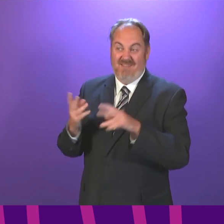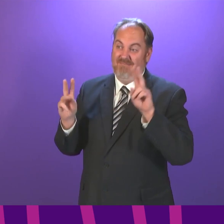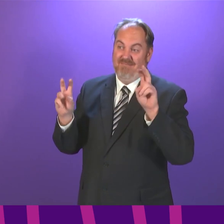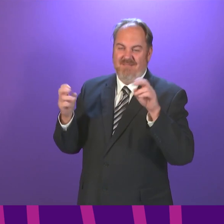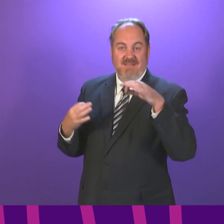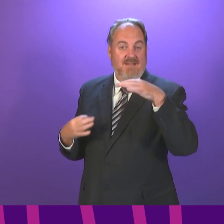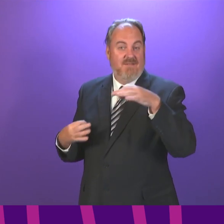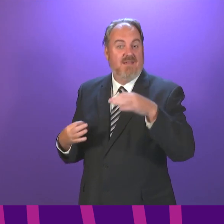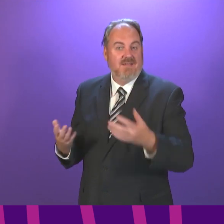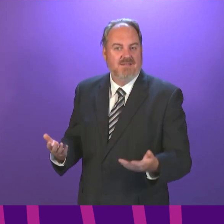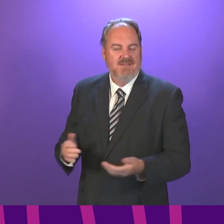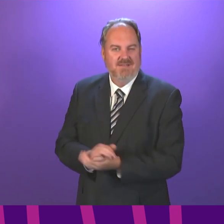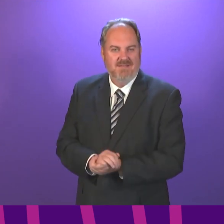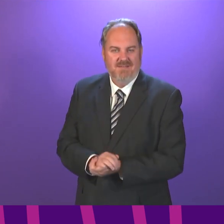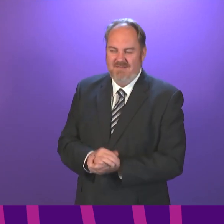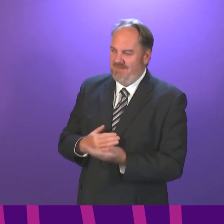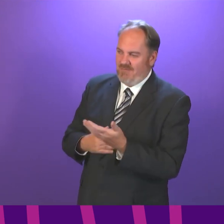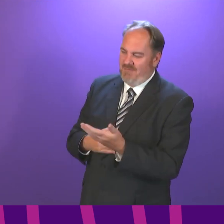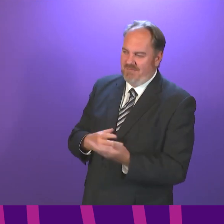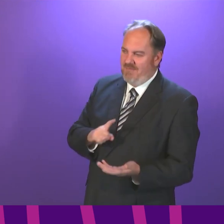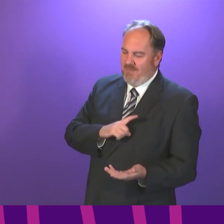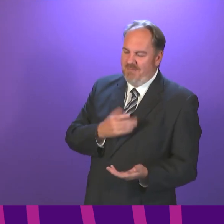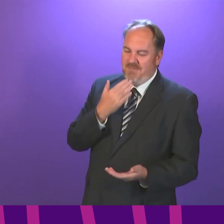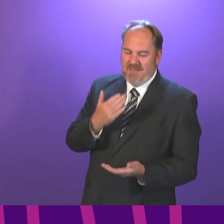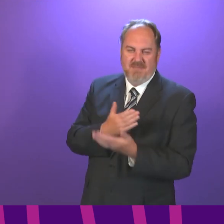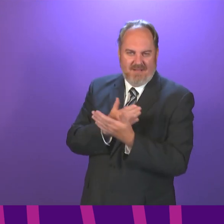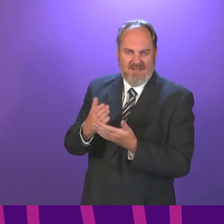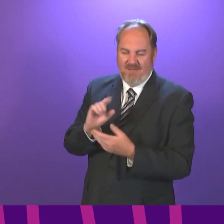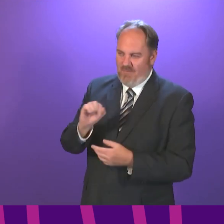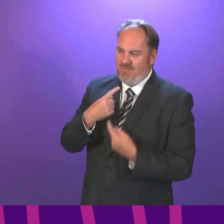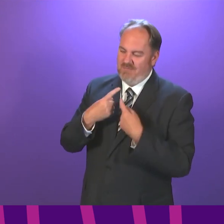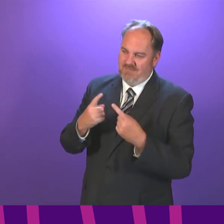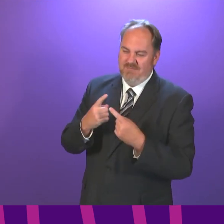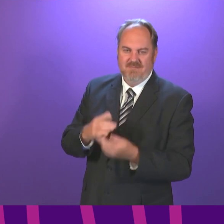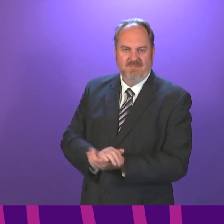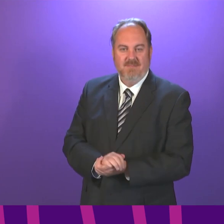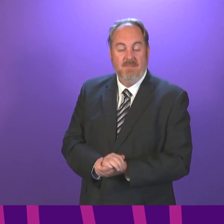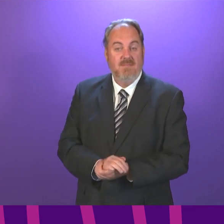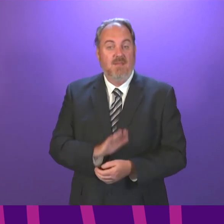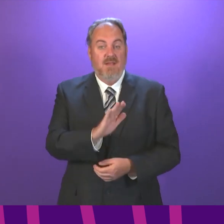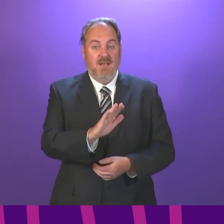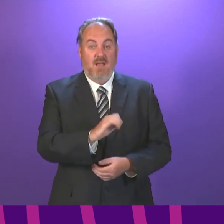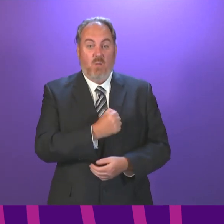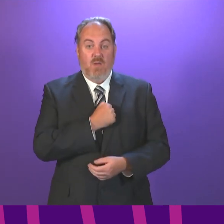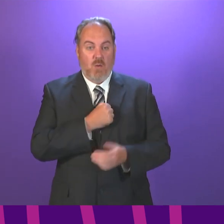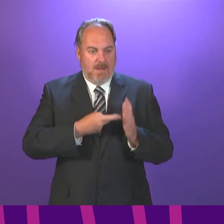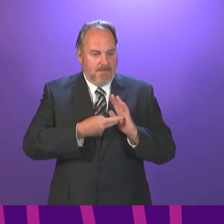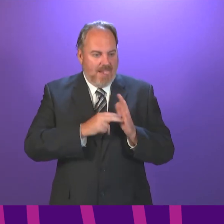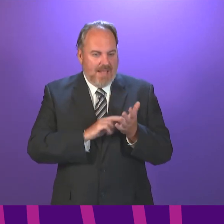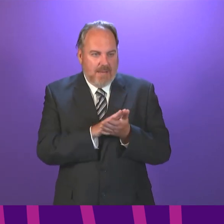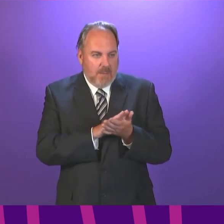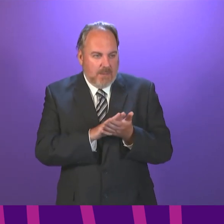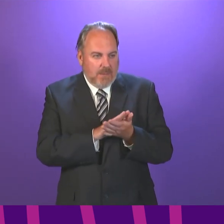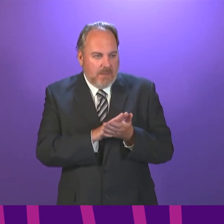domestic vaccine passports? The First Minister? We are not planning anything by stealth. I have stood here